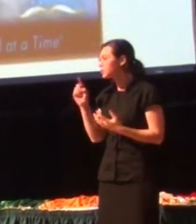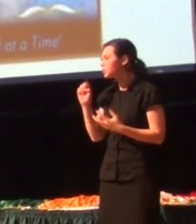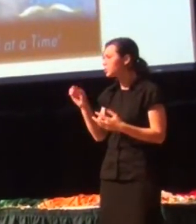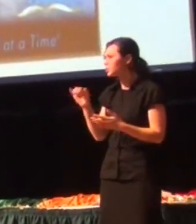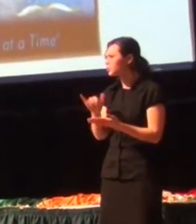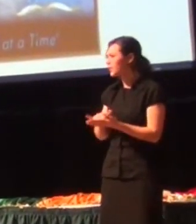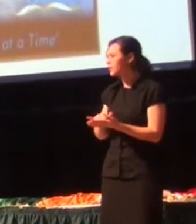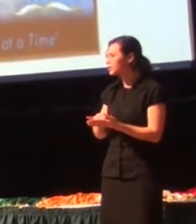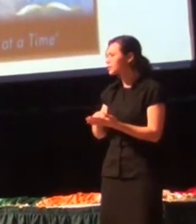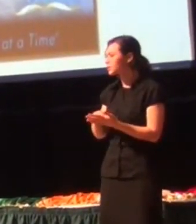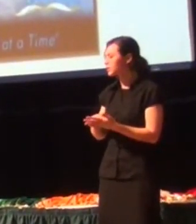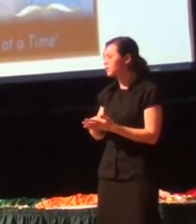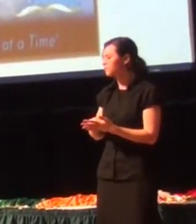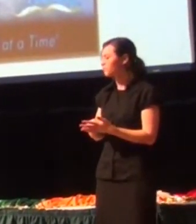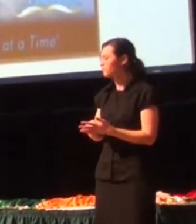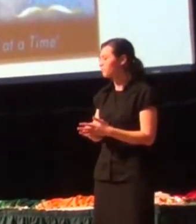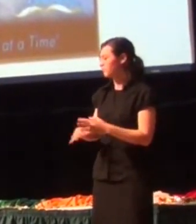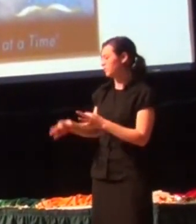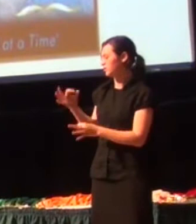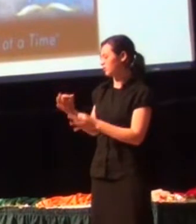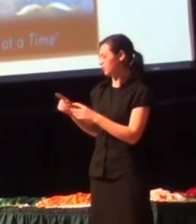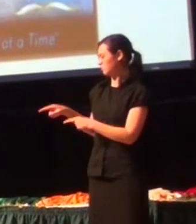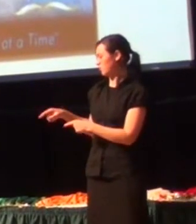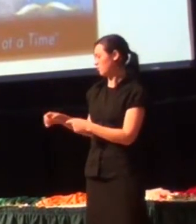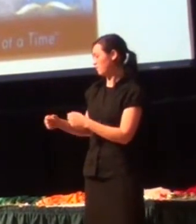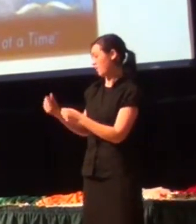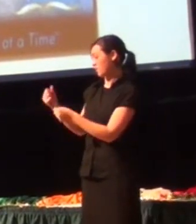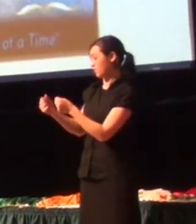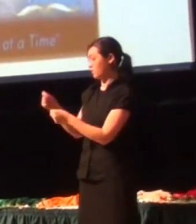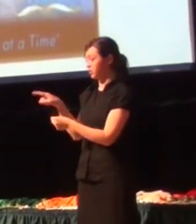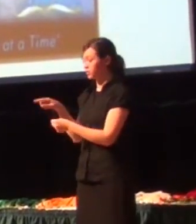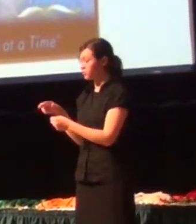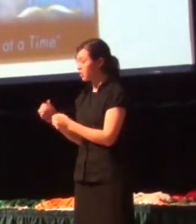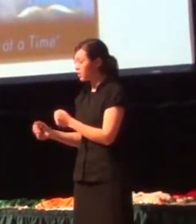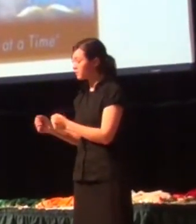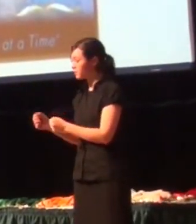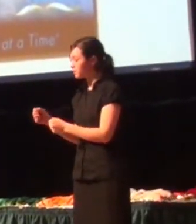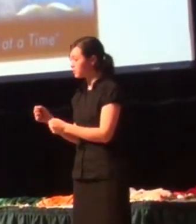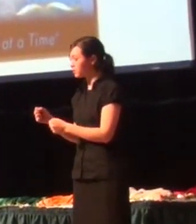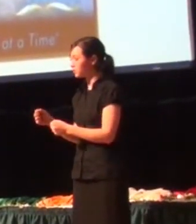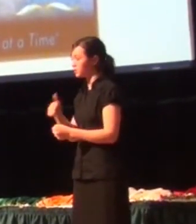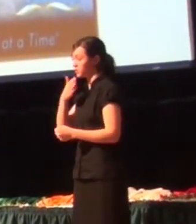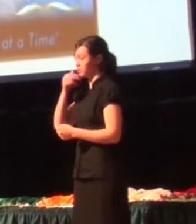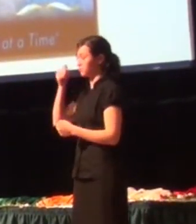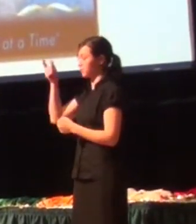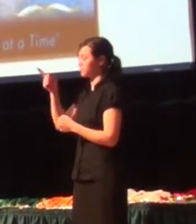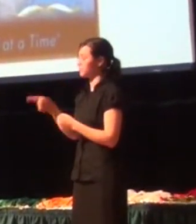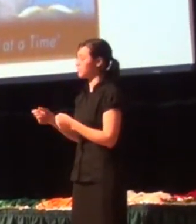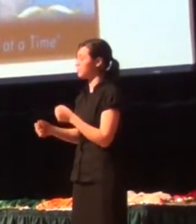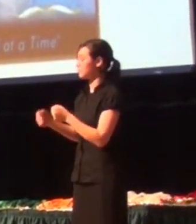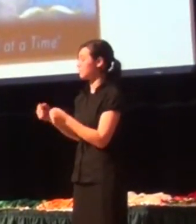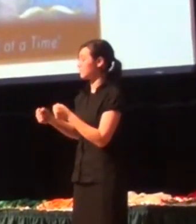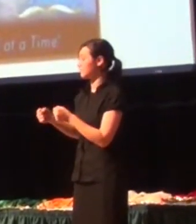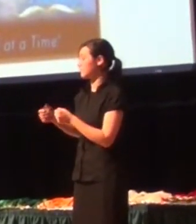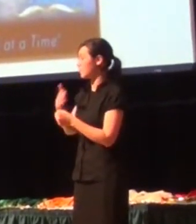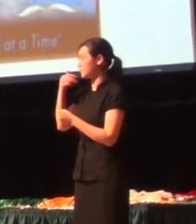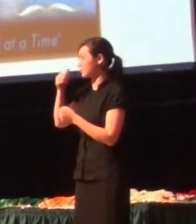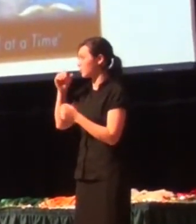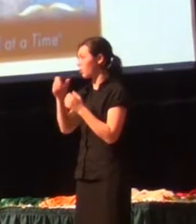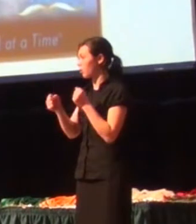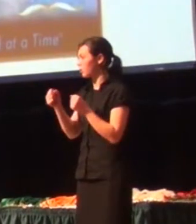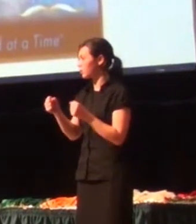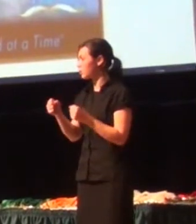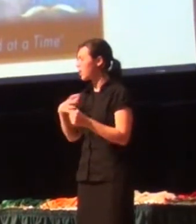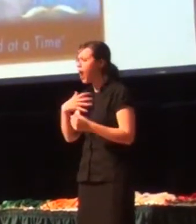the cars they drive or the clothes they're in. Like he's a man. He drives a Benz. I want something